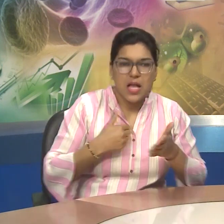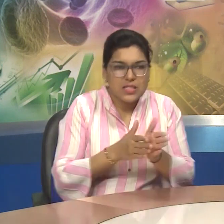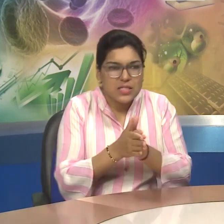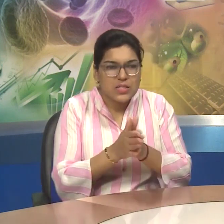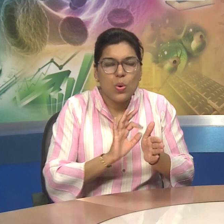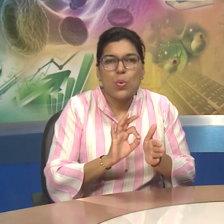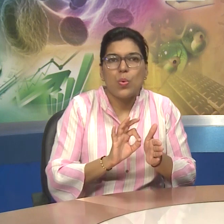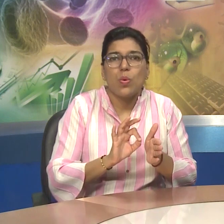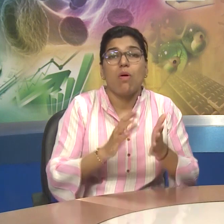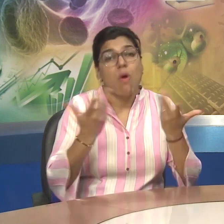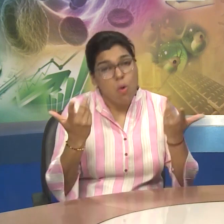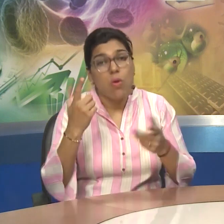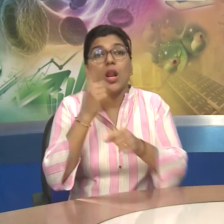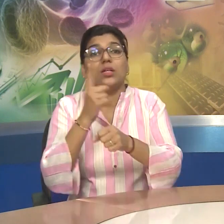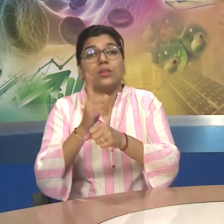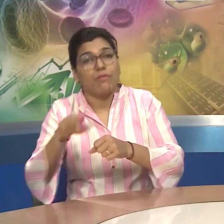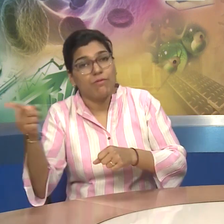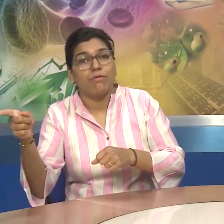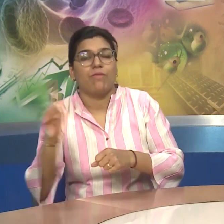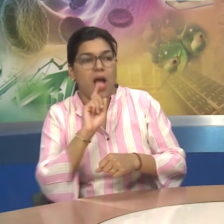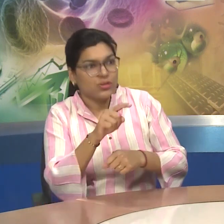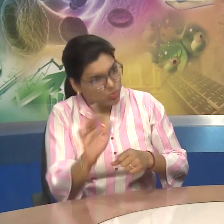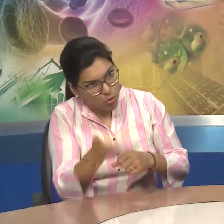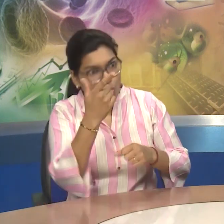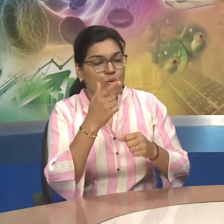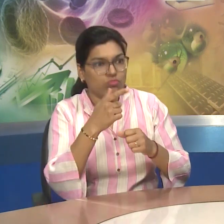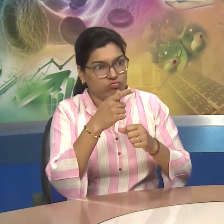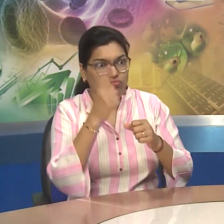They fail Students are Anxious